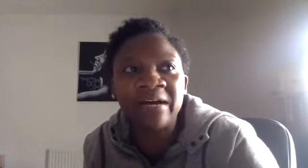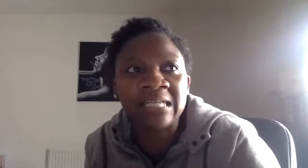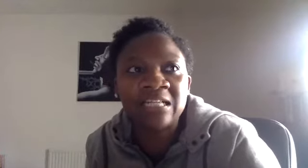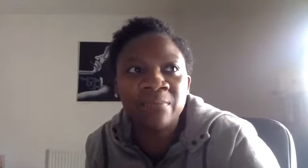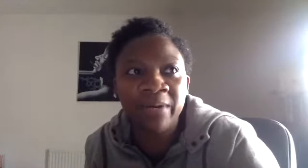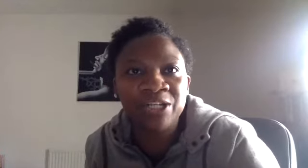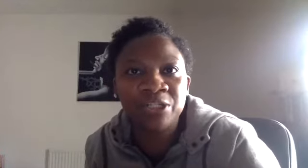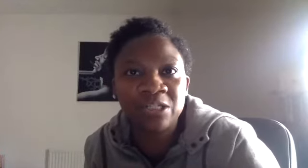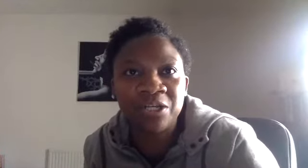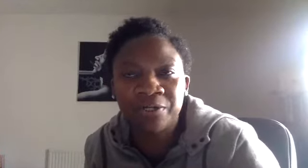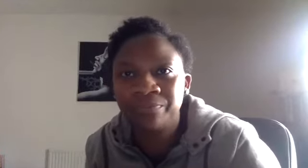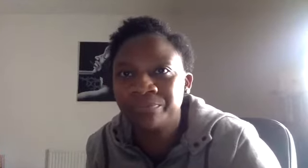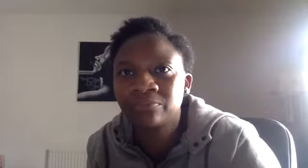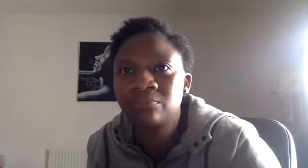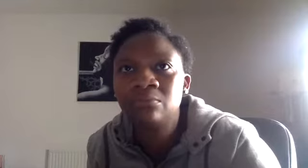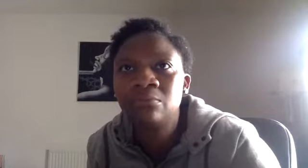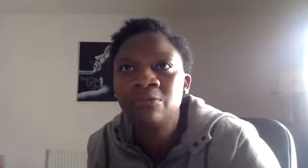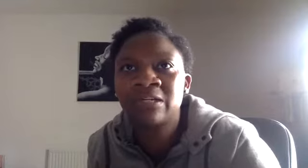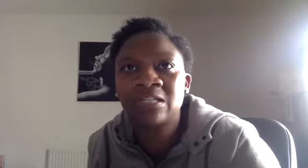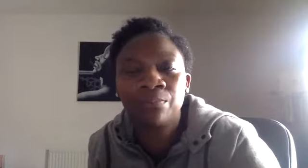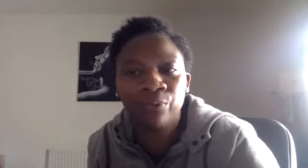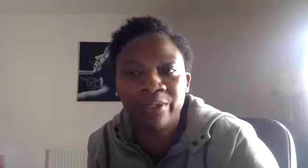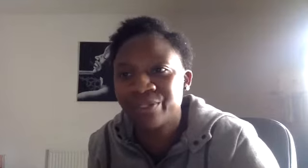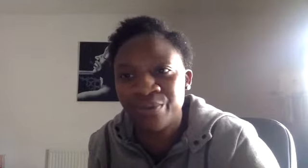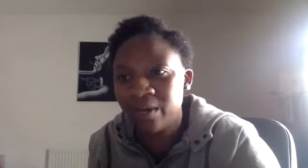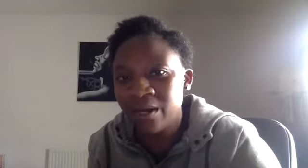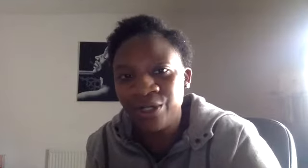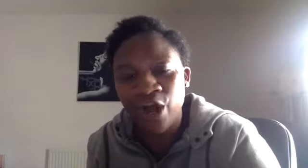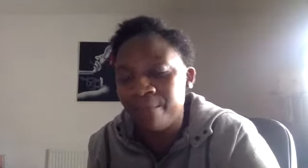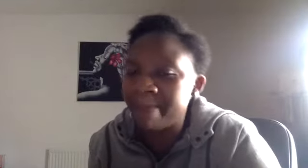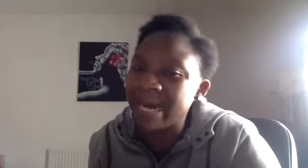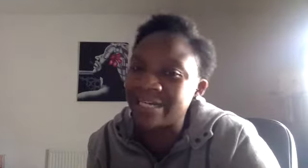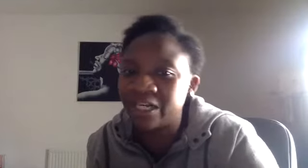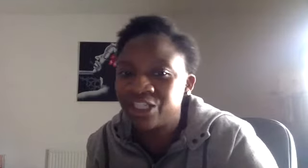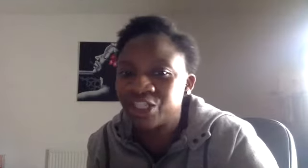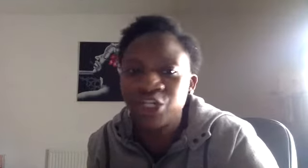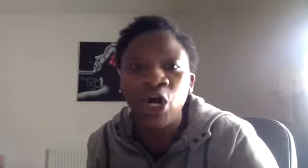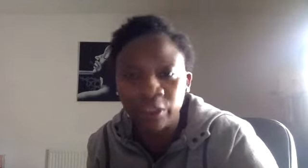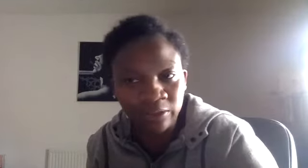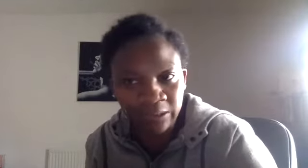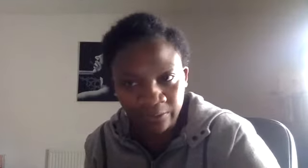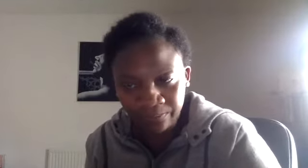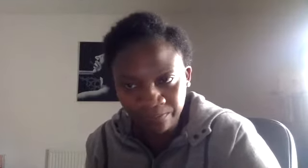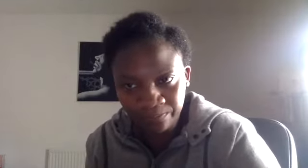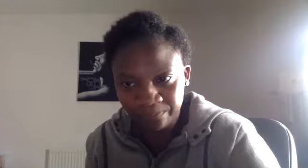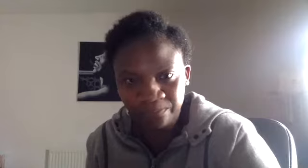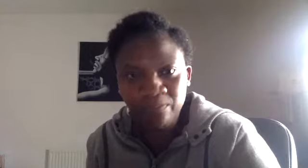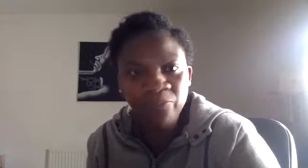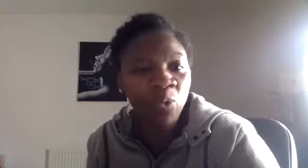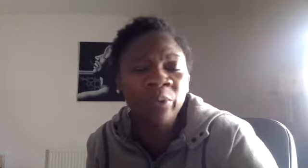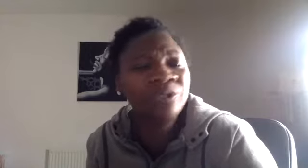say to my patients, you know, for example, the ones who, you know, my back has just gone. What were you